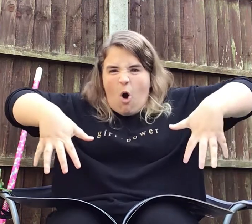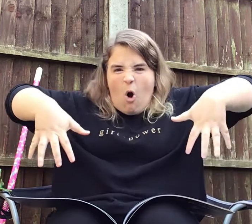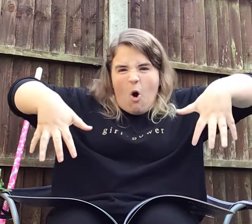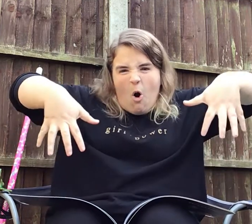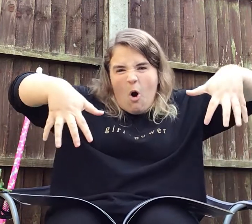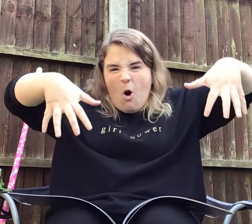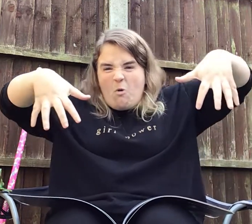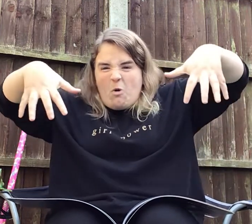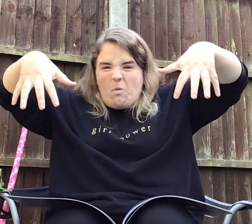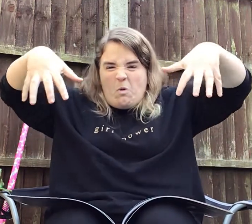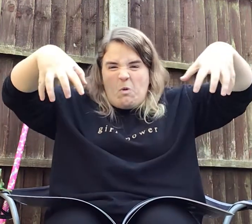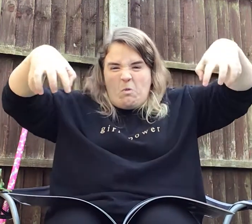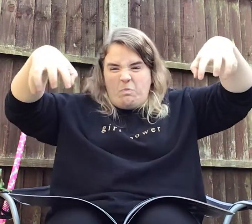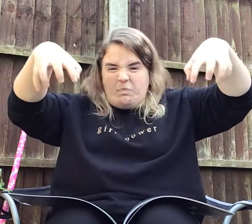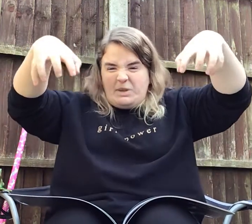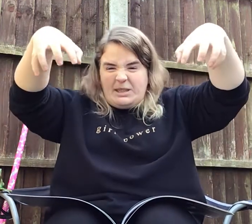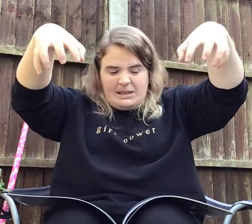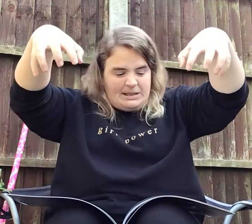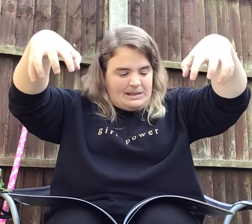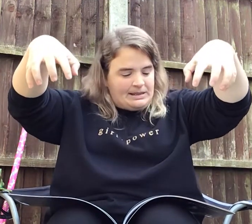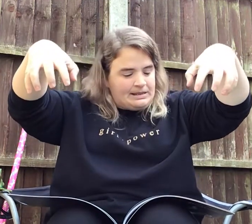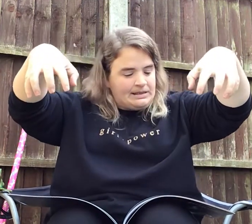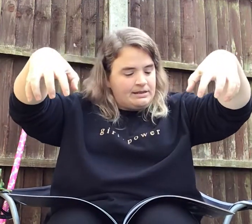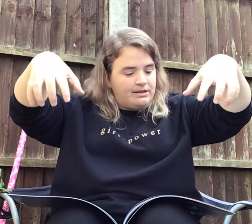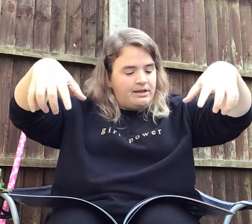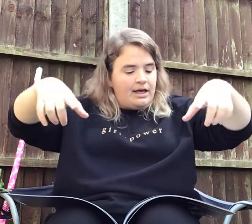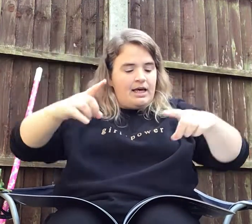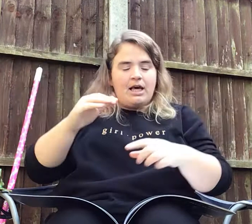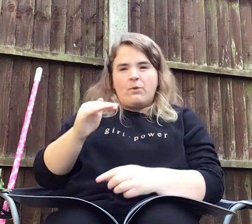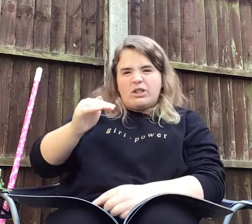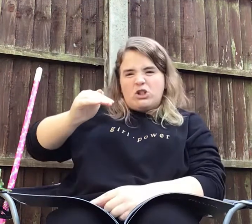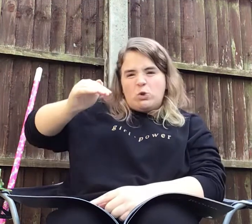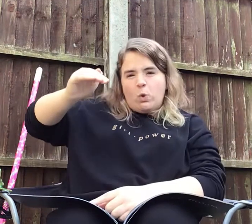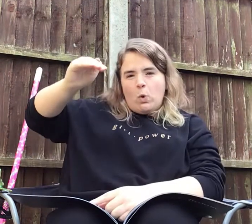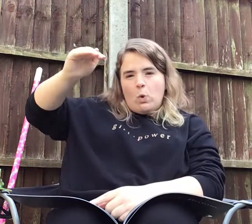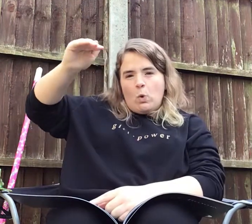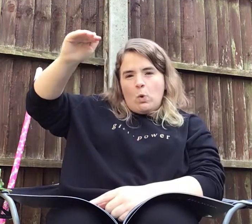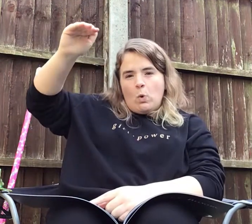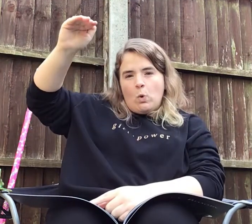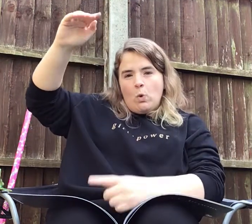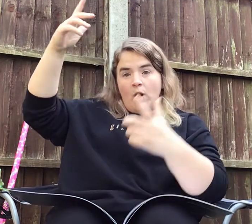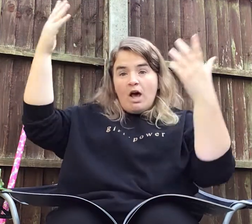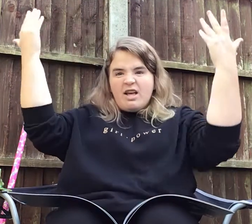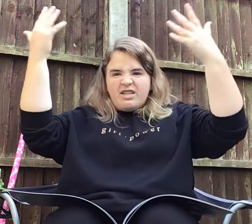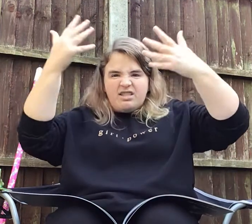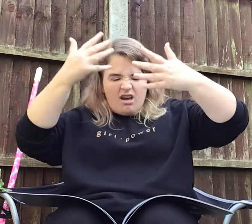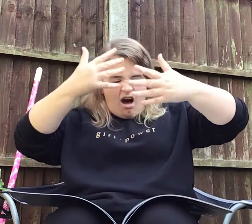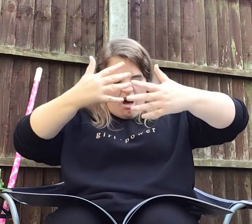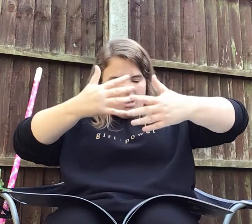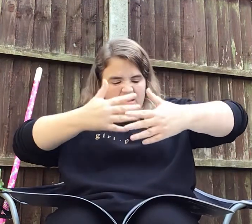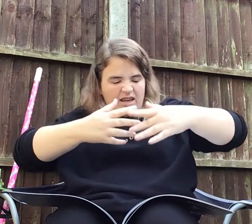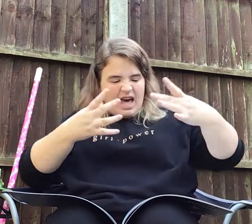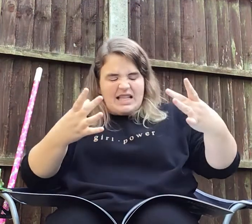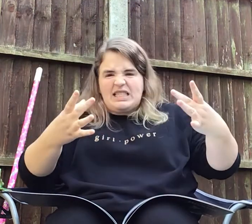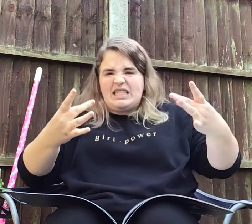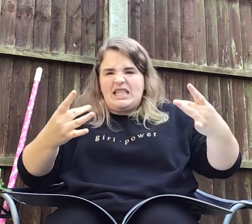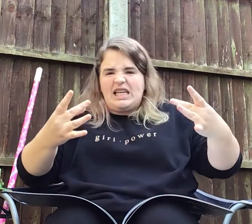horrible beast. It was tall, dark and sticky,